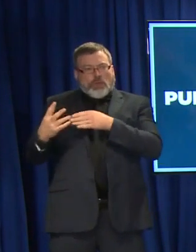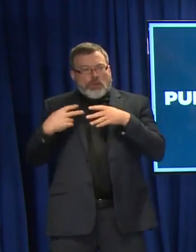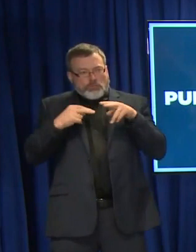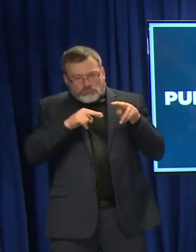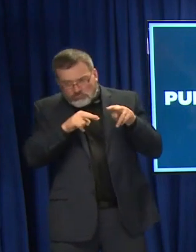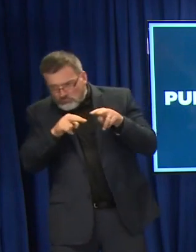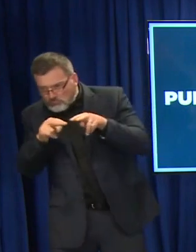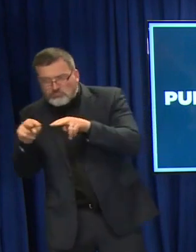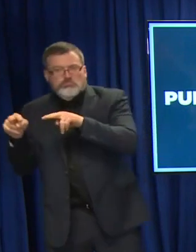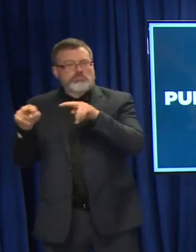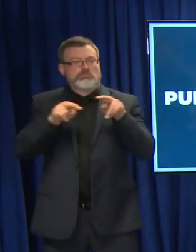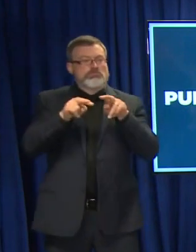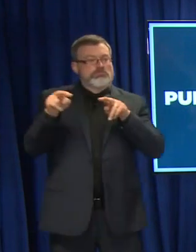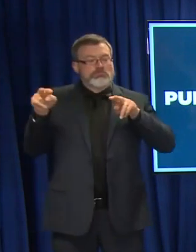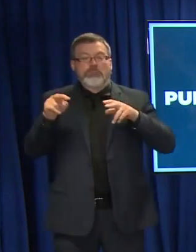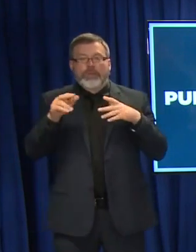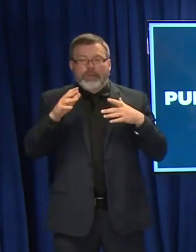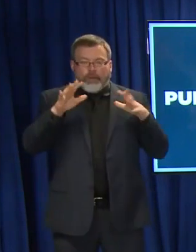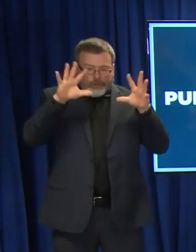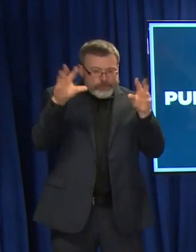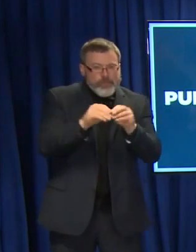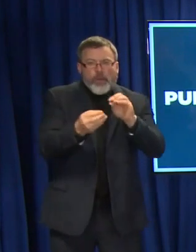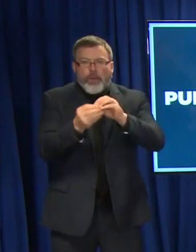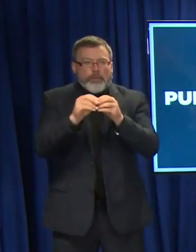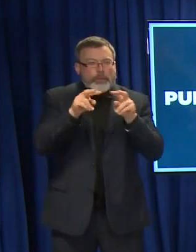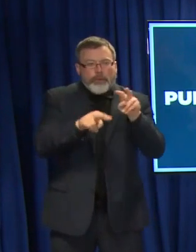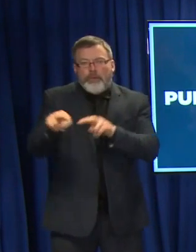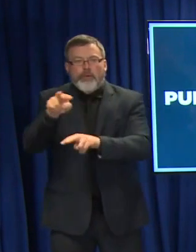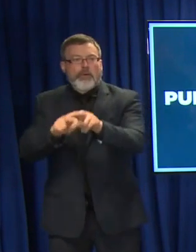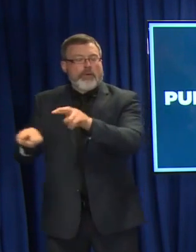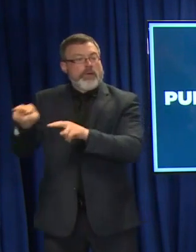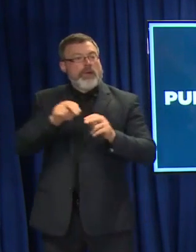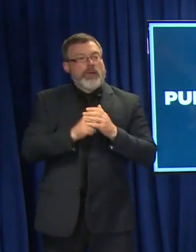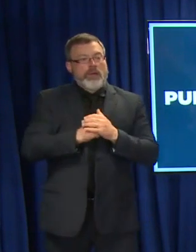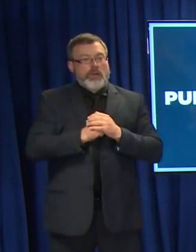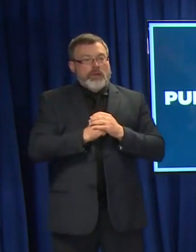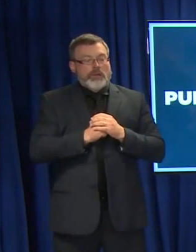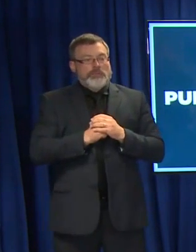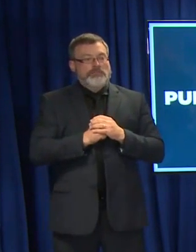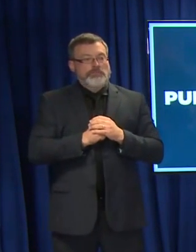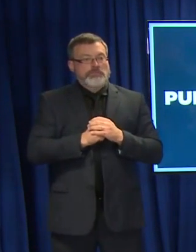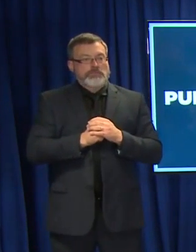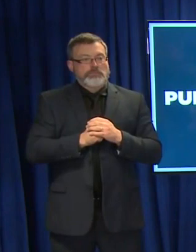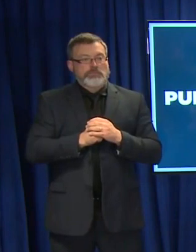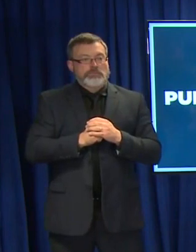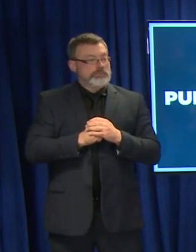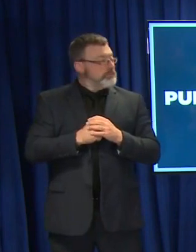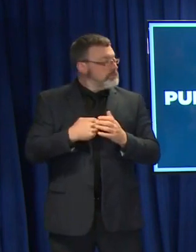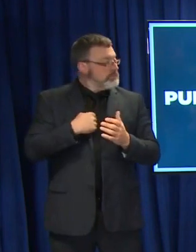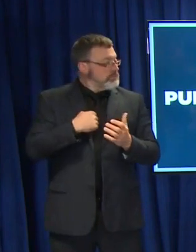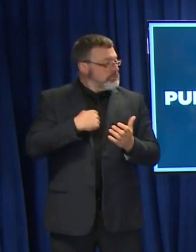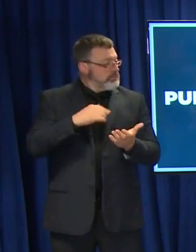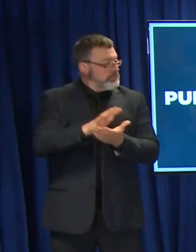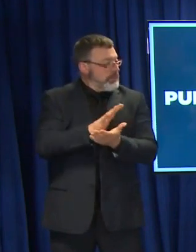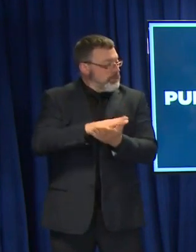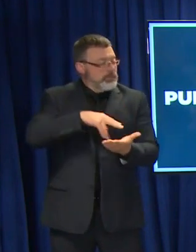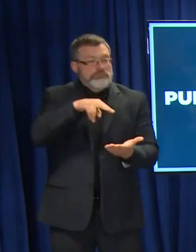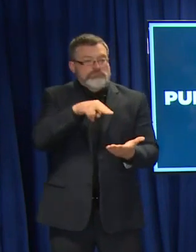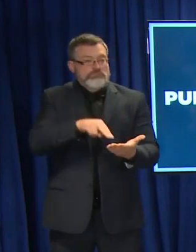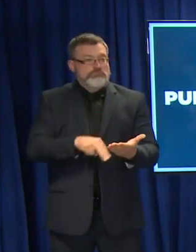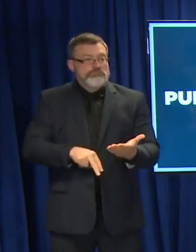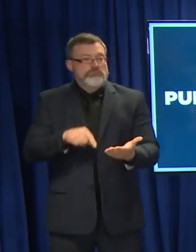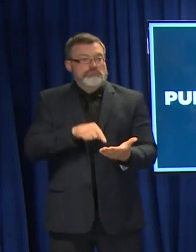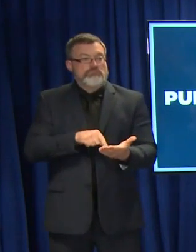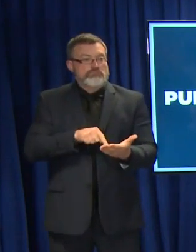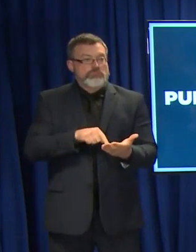caught up and going through some of the backlogged cases and reports that have that came in over the last several days. But I think it's safe